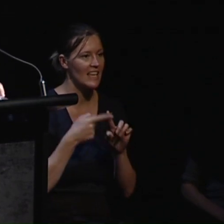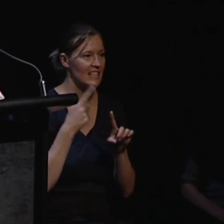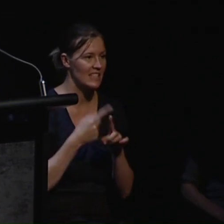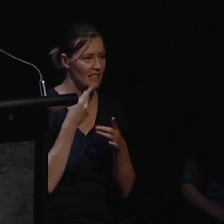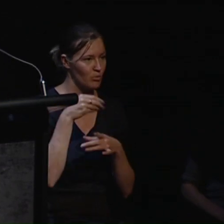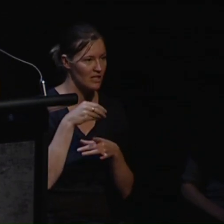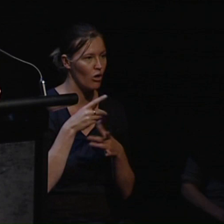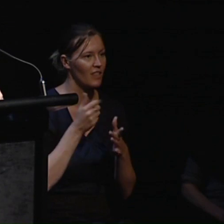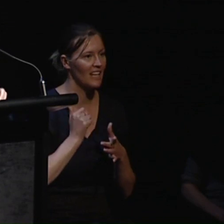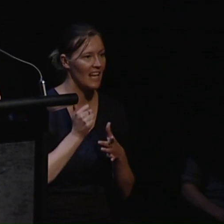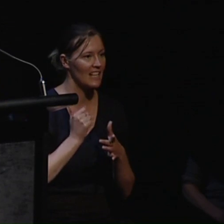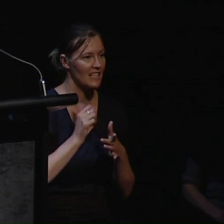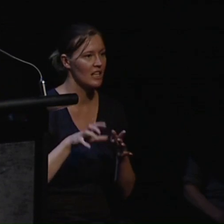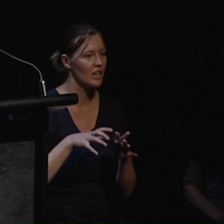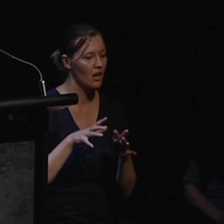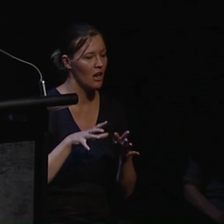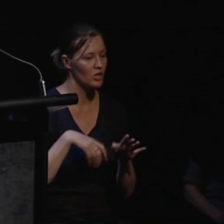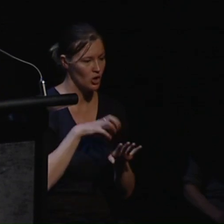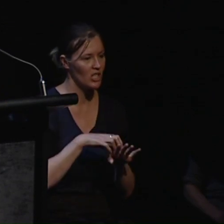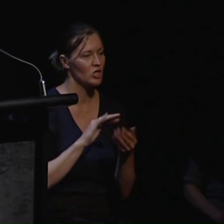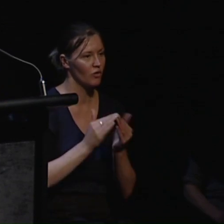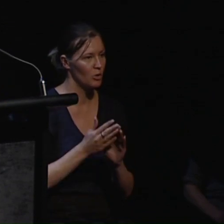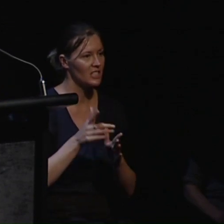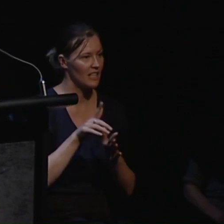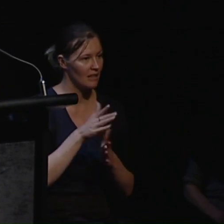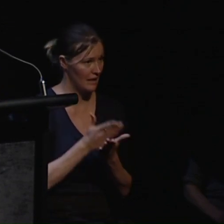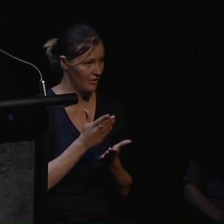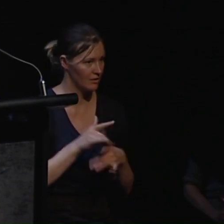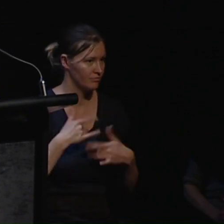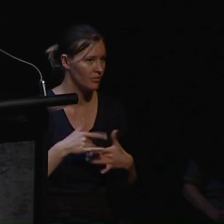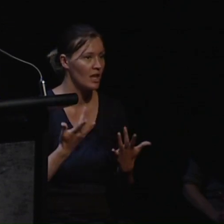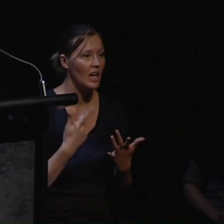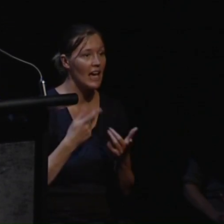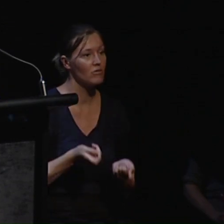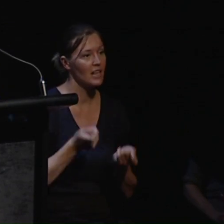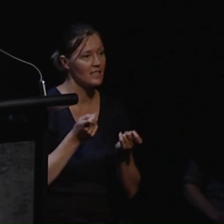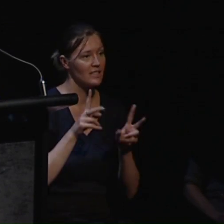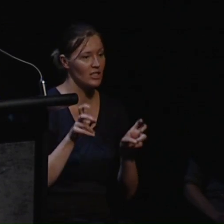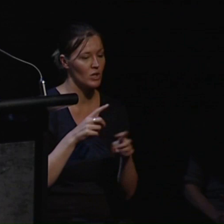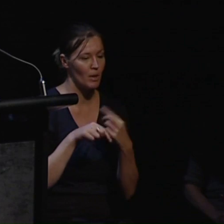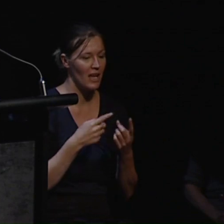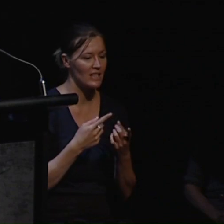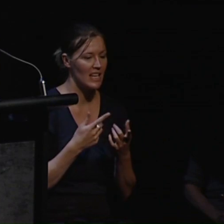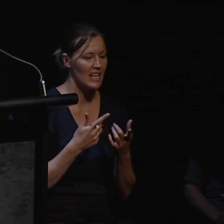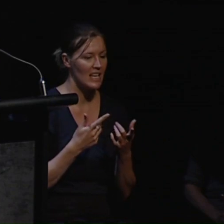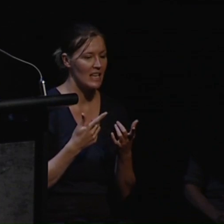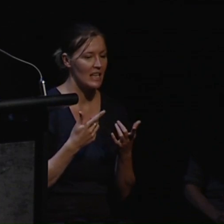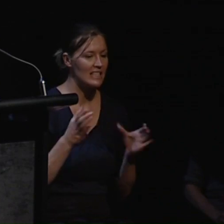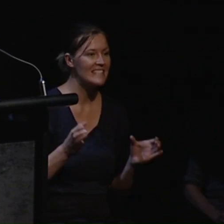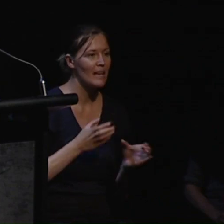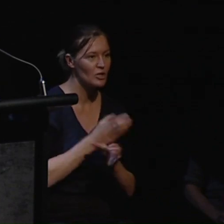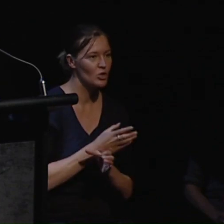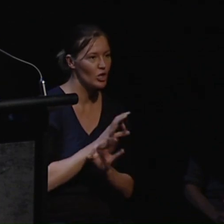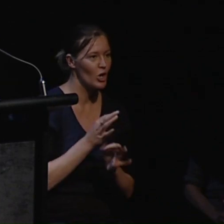Canadian Association of Community Living and he raises the implications that substitute rather than supported decision